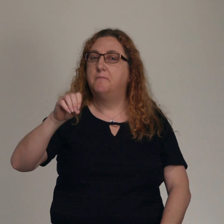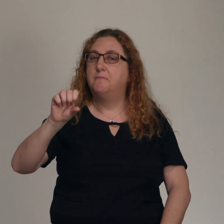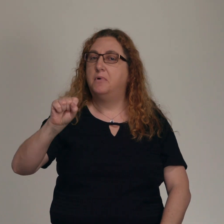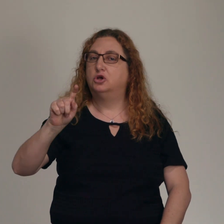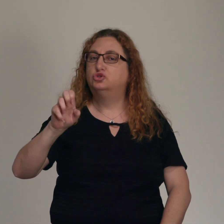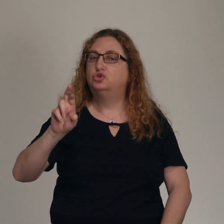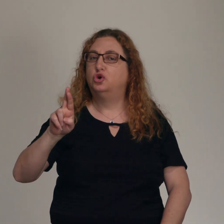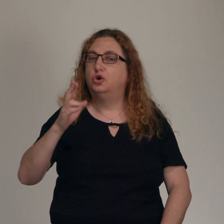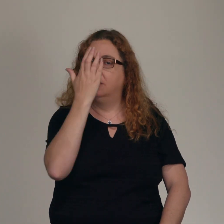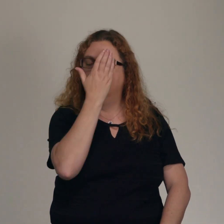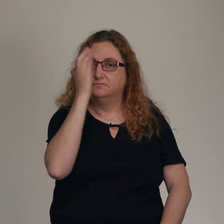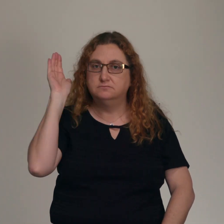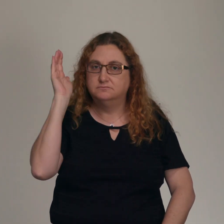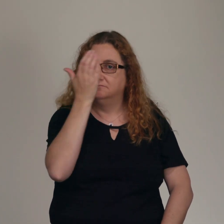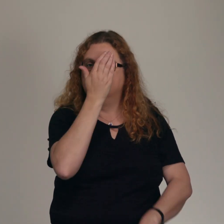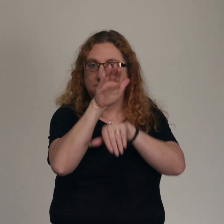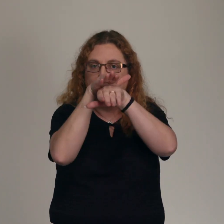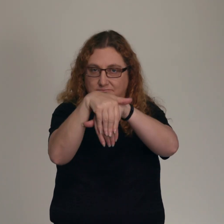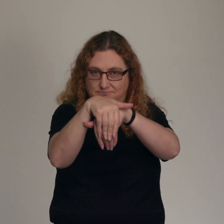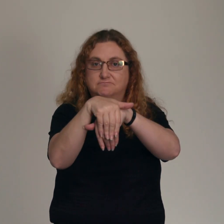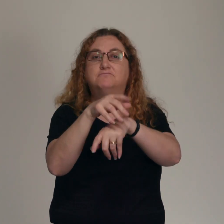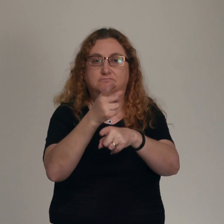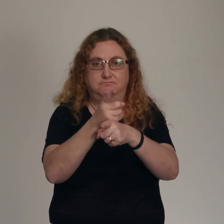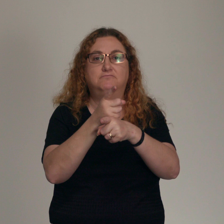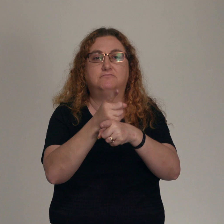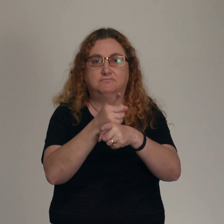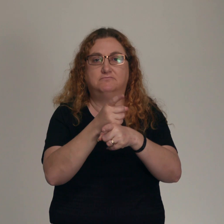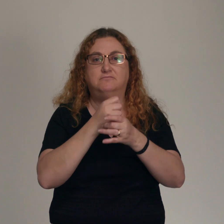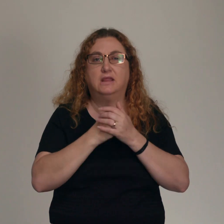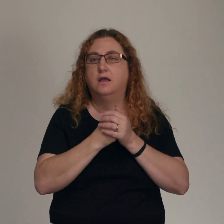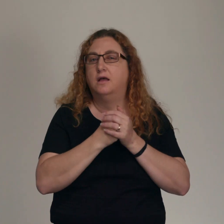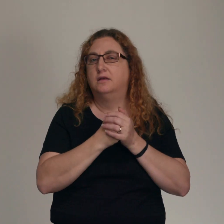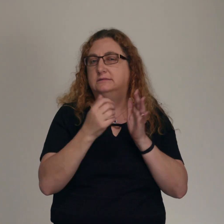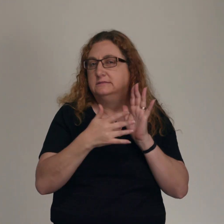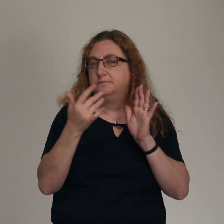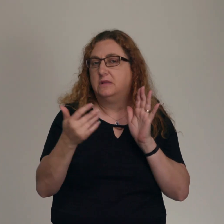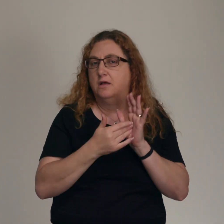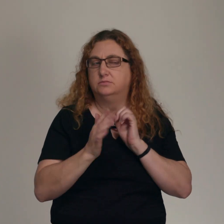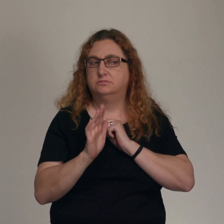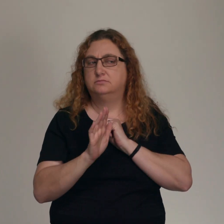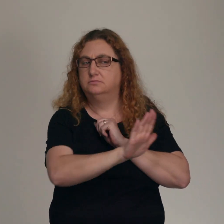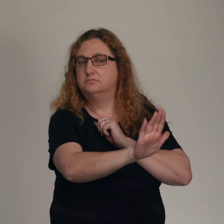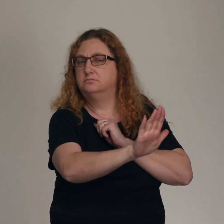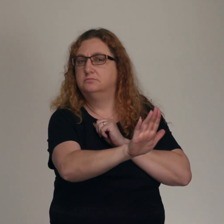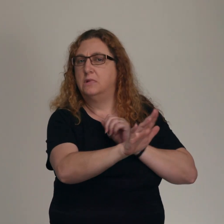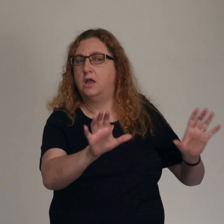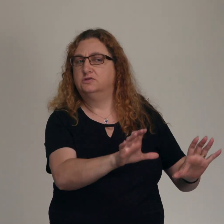Our idea with hypocrisy is sometimes that someone's actions don't match their professions.